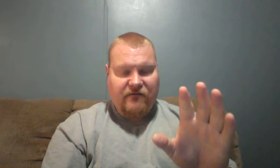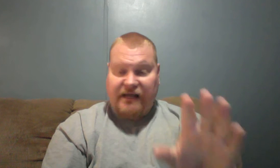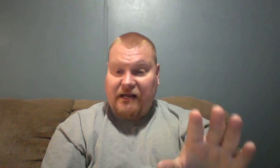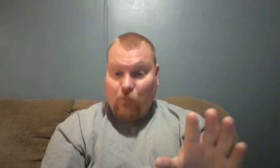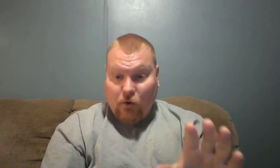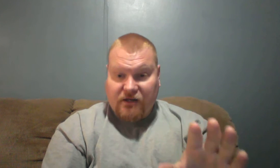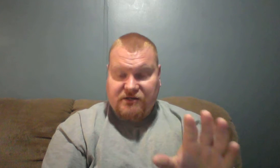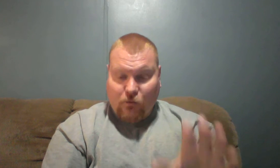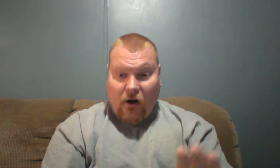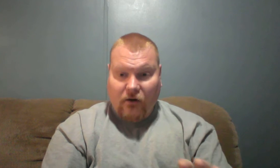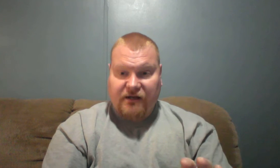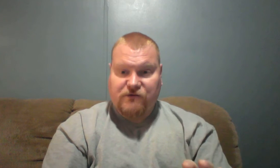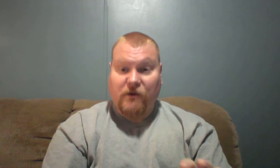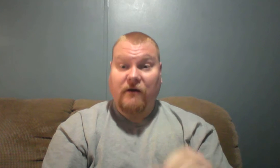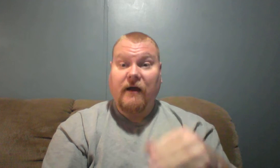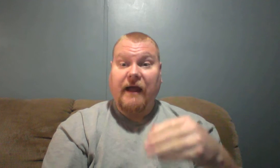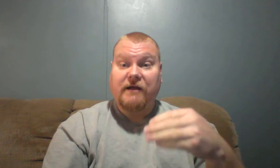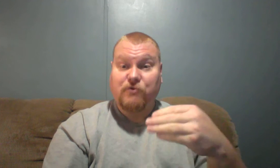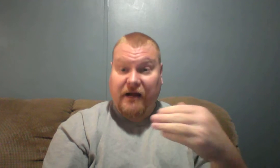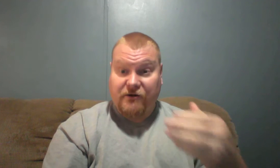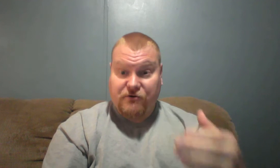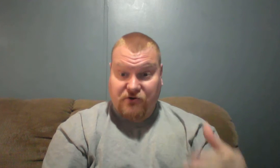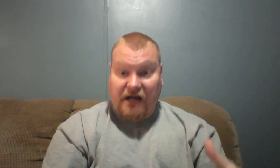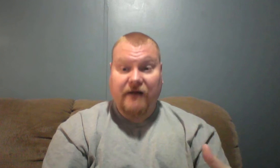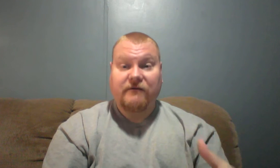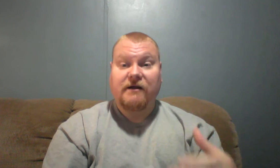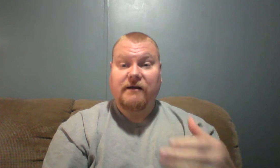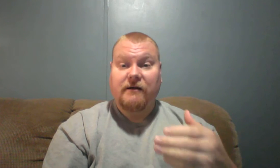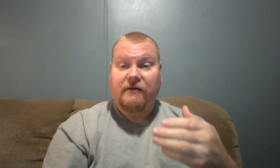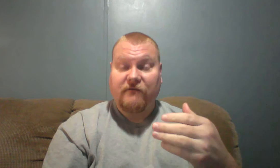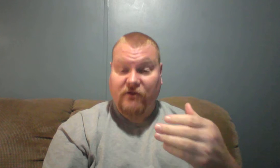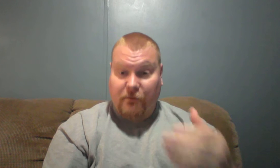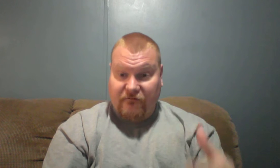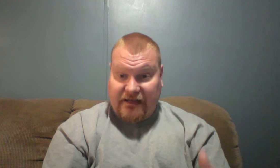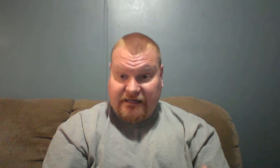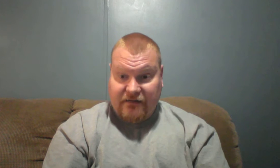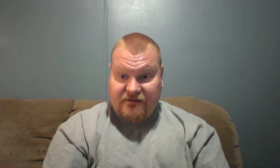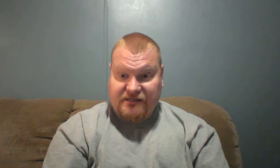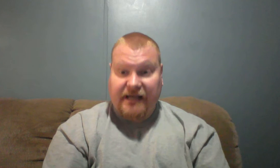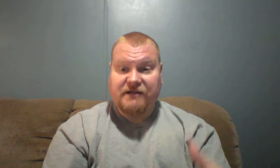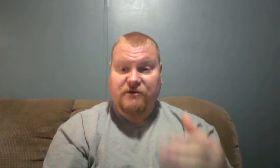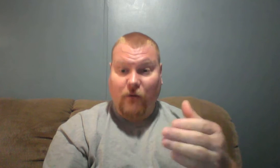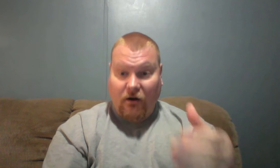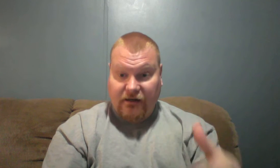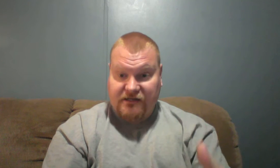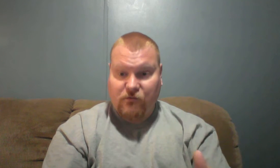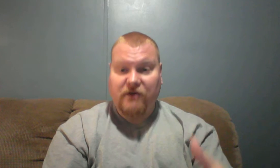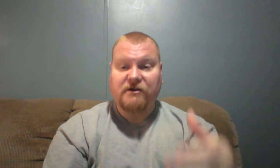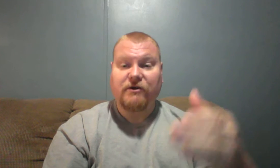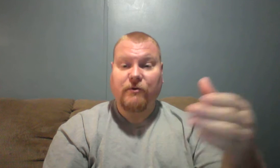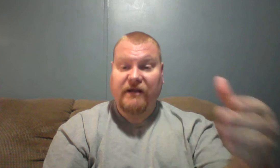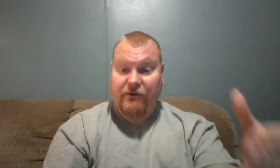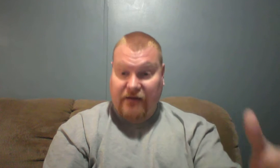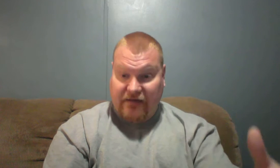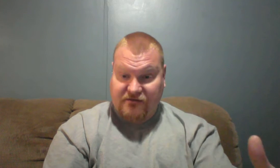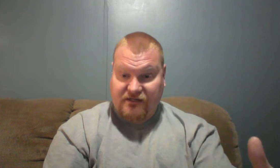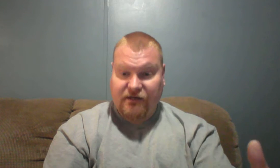if he didn't want us to walk in his will and try to strive for the perfecting of the saints, to walk in his will, to do what he would have us to do